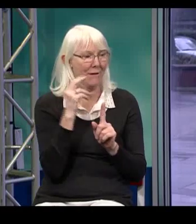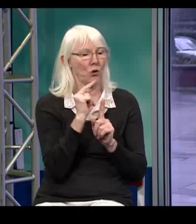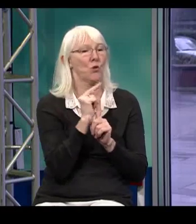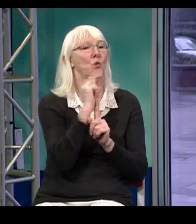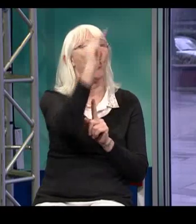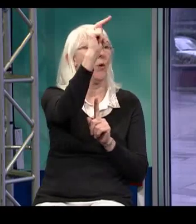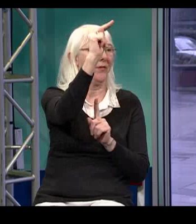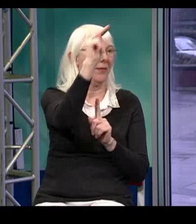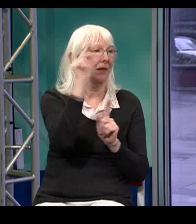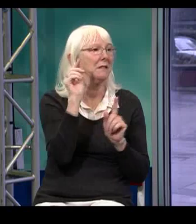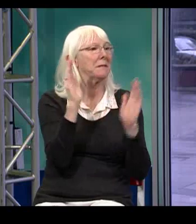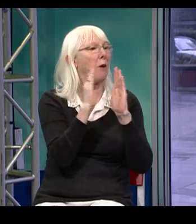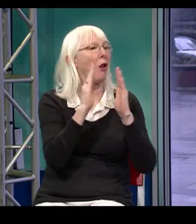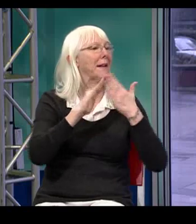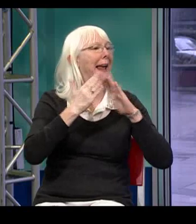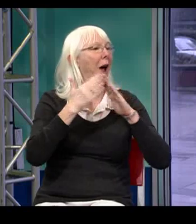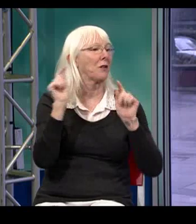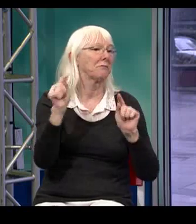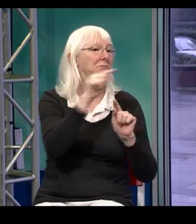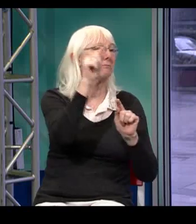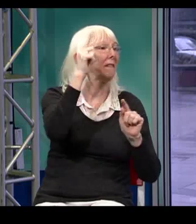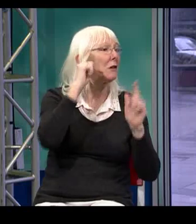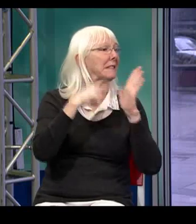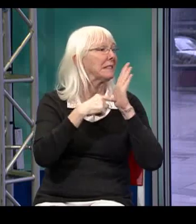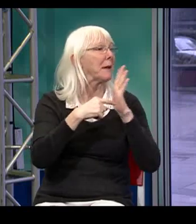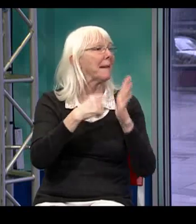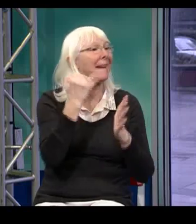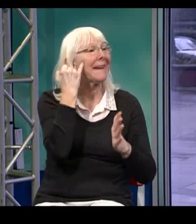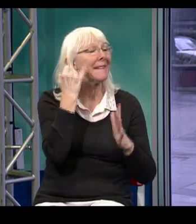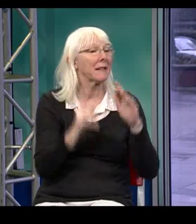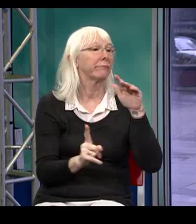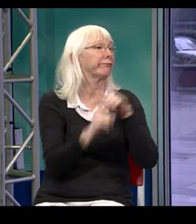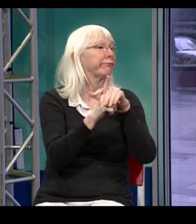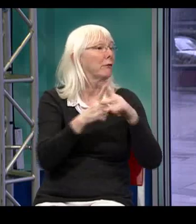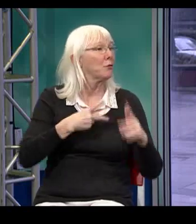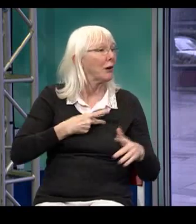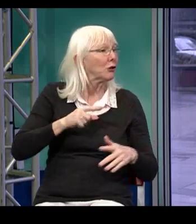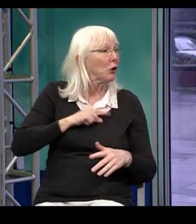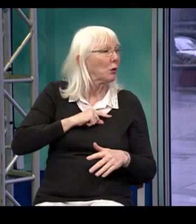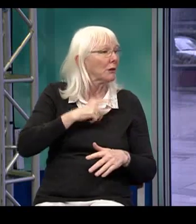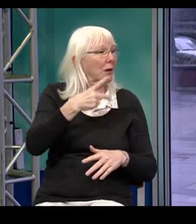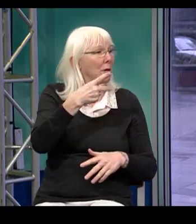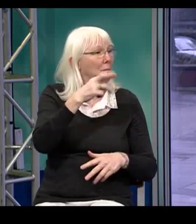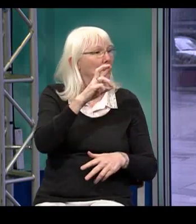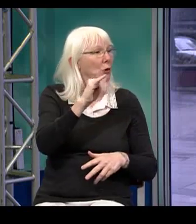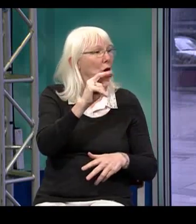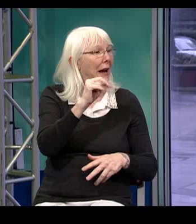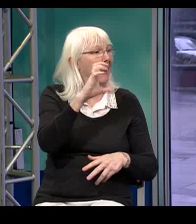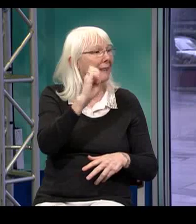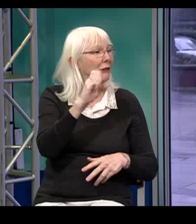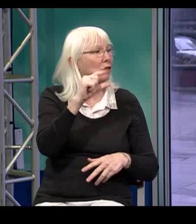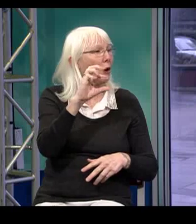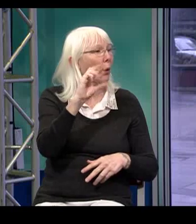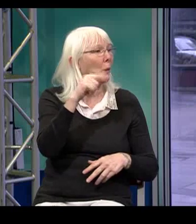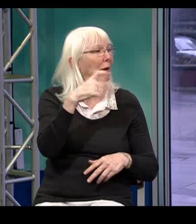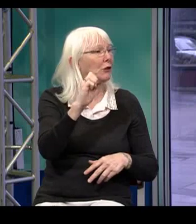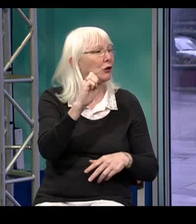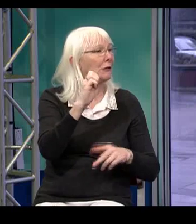It's throughout BC. Any small town in the north of BC, perhaps, for instance, Prince George, which isn't a small